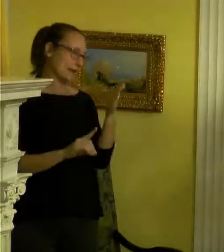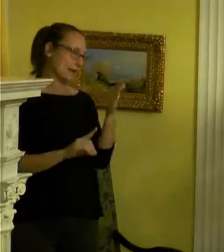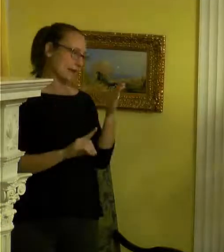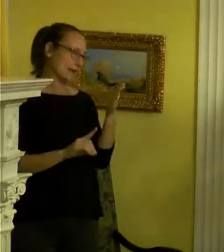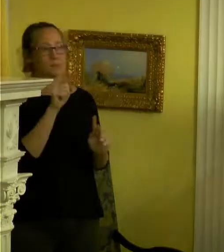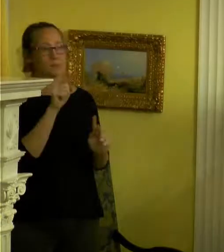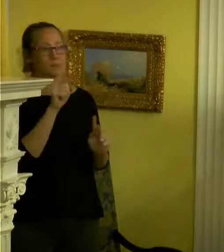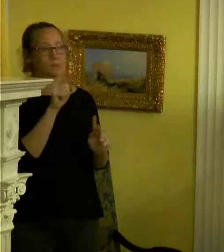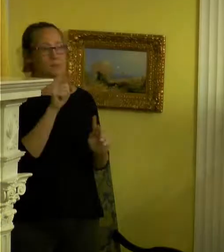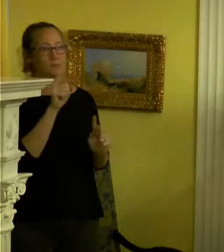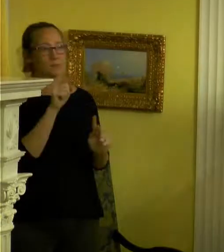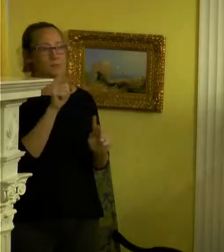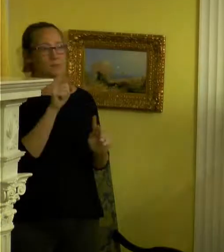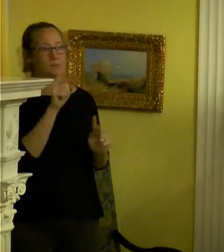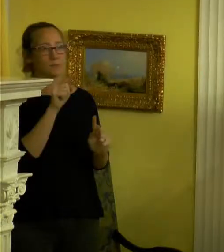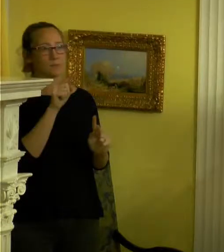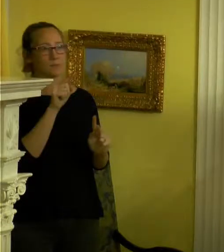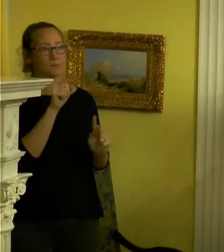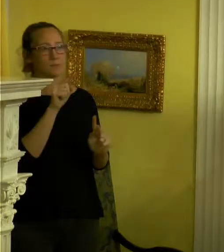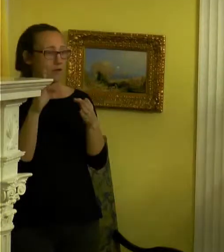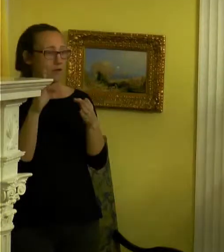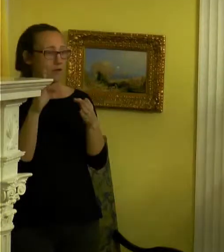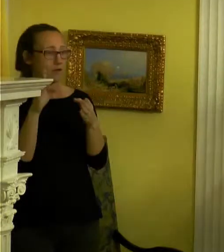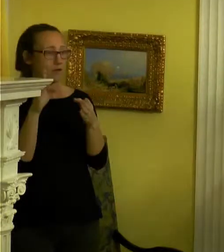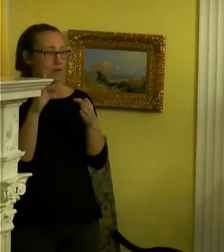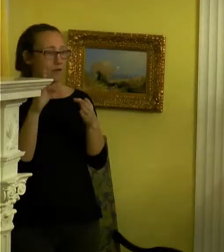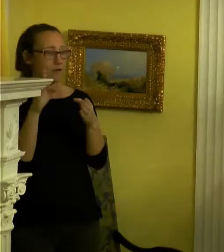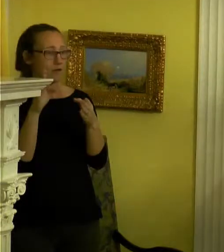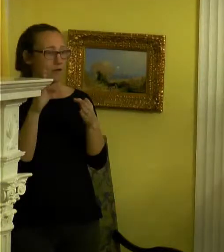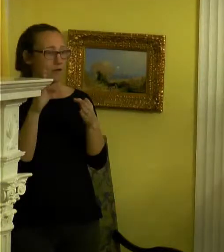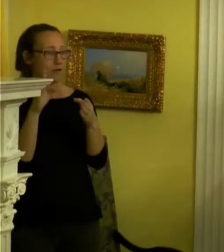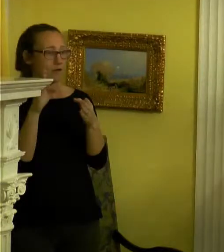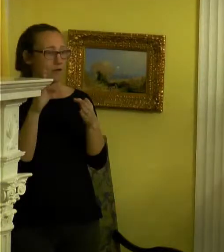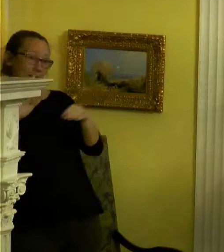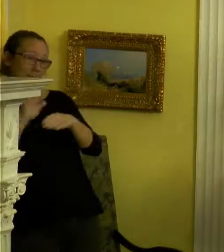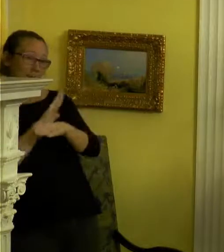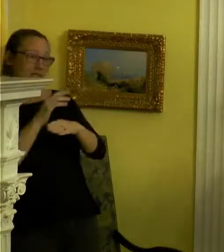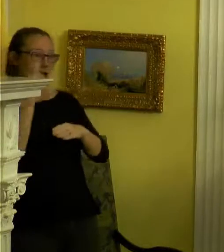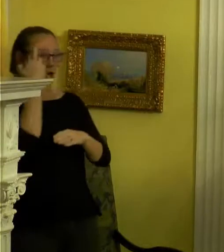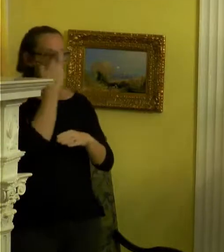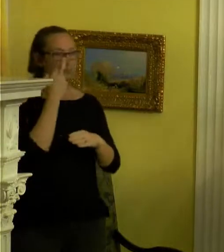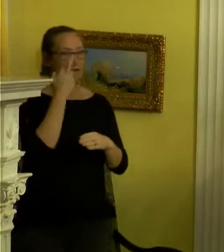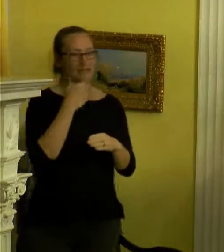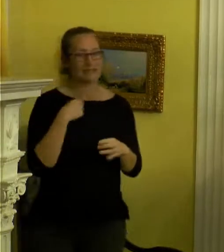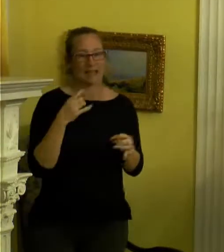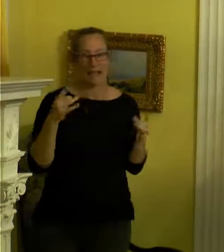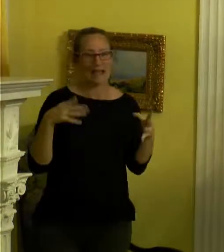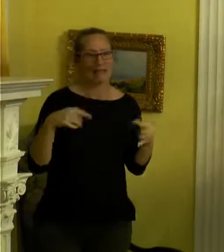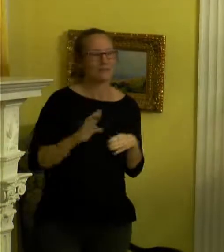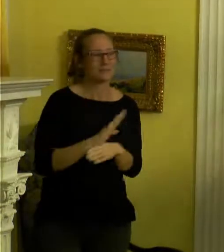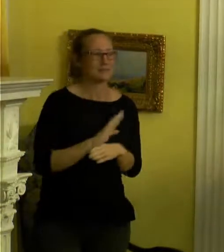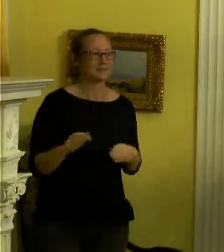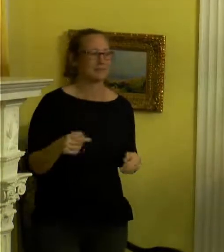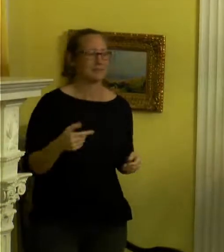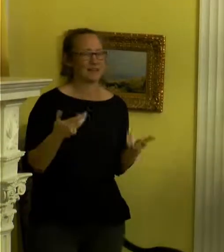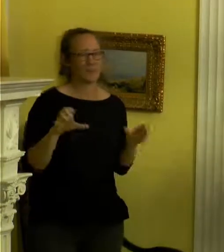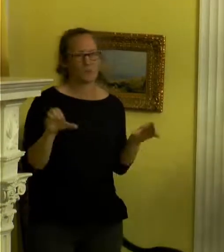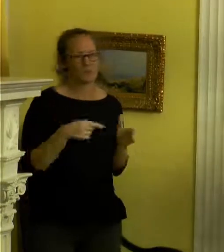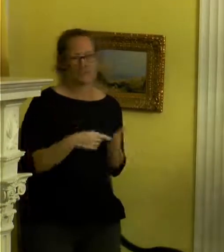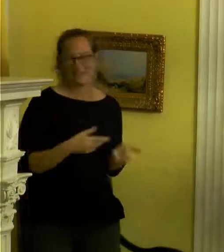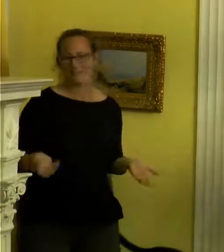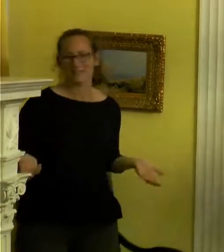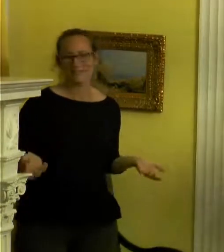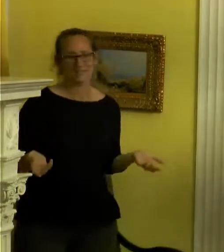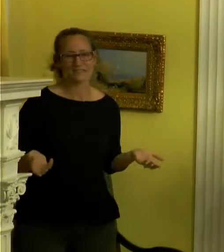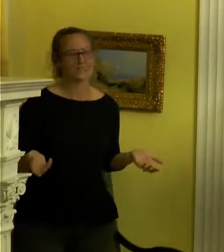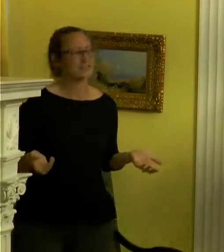people would do the planning stuff. And when the planner stepped out of the business, I realized how much I hated it. I don't know this, you know. And it